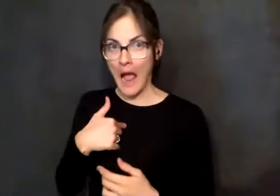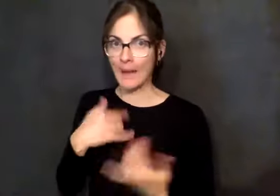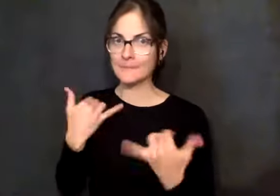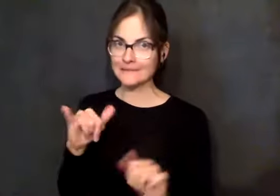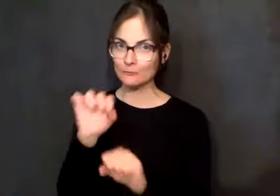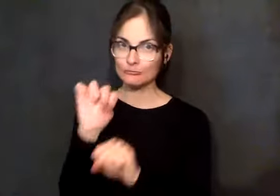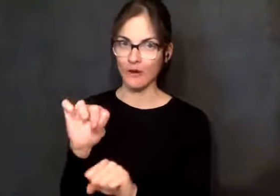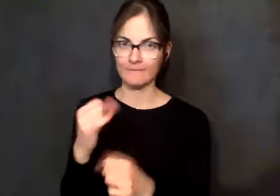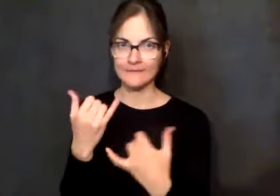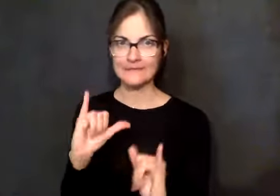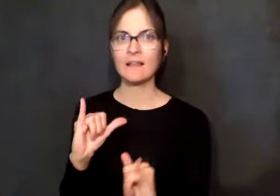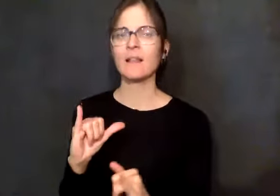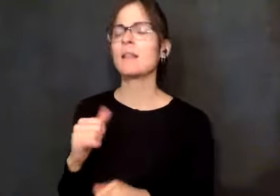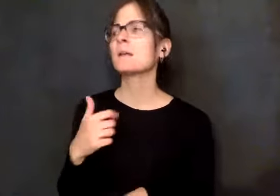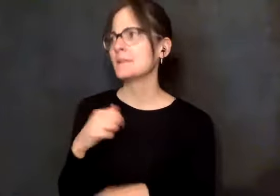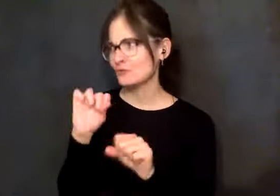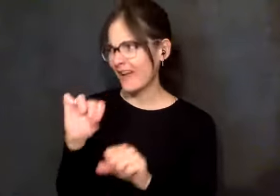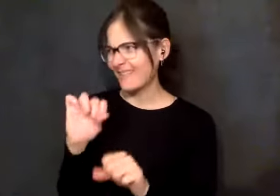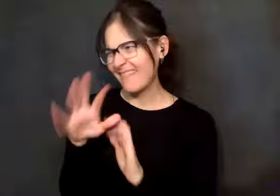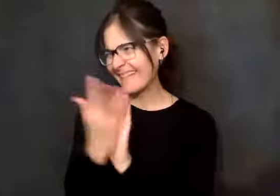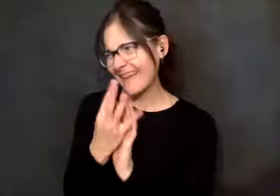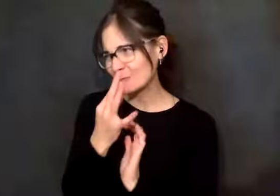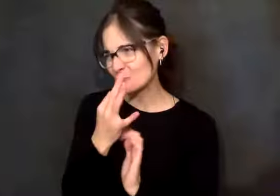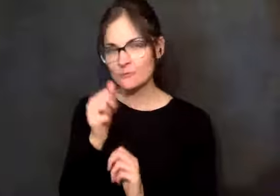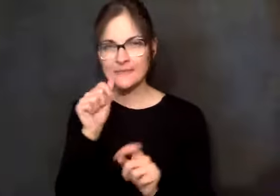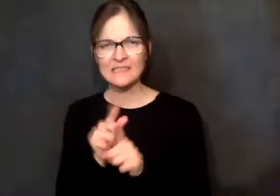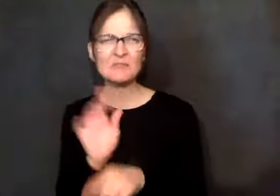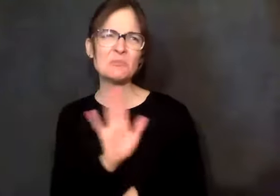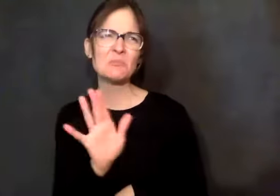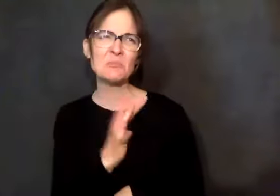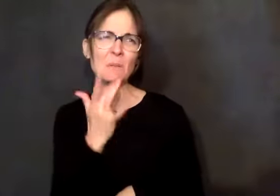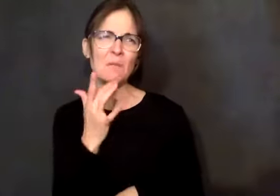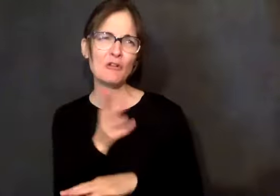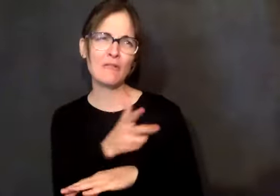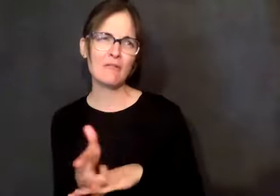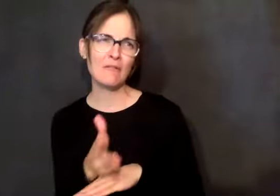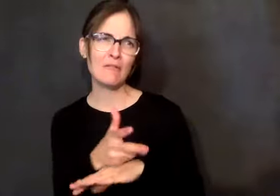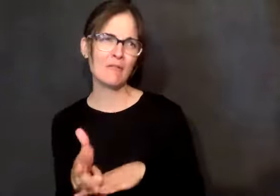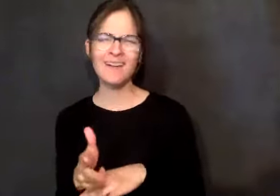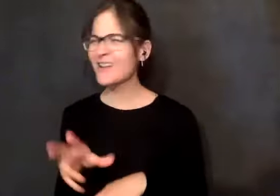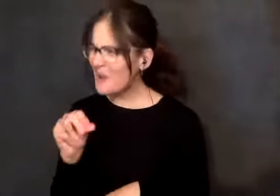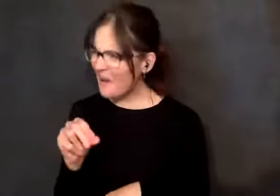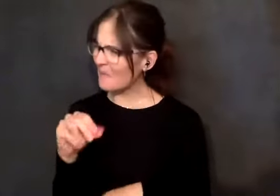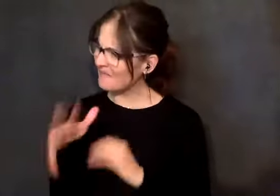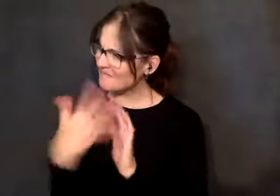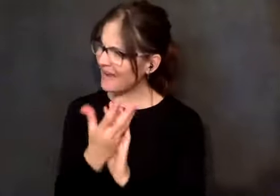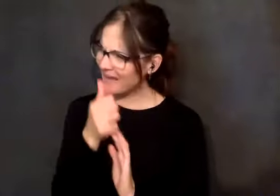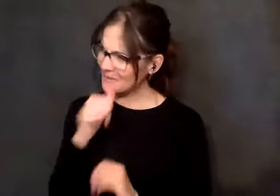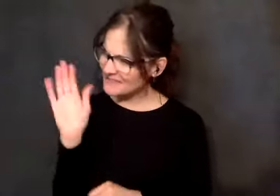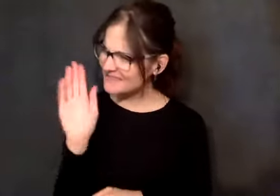Dorothy said, no, I'm tired. I want to stop. I said, only five hours. Dorothy slept in the car. She said, no, I want to stop. So we went into